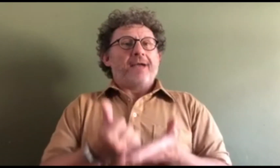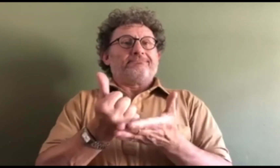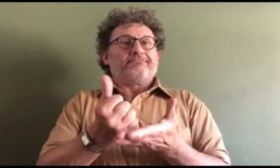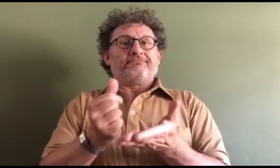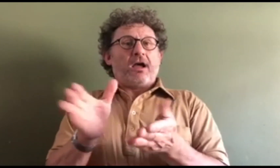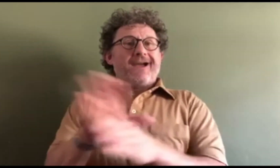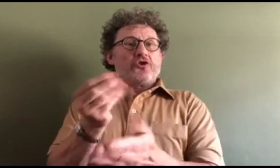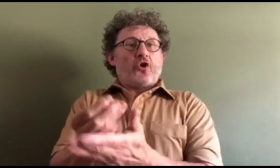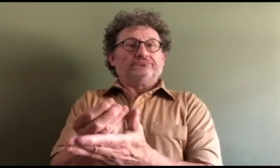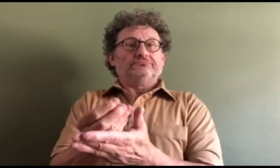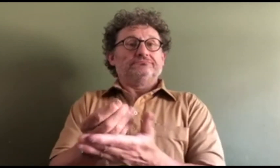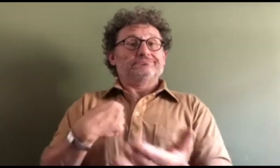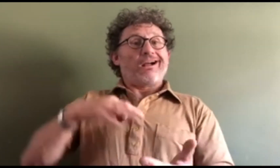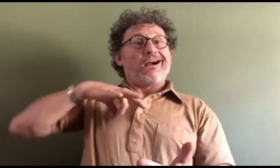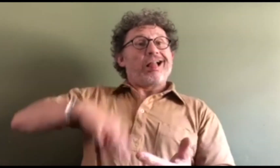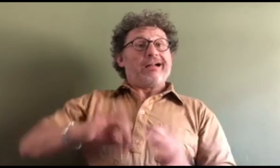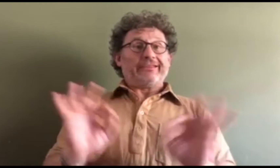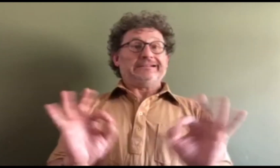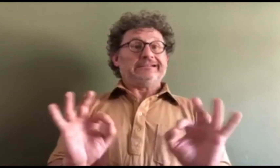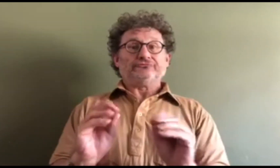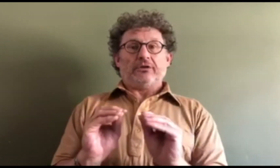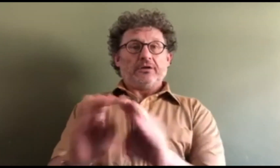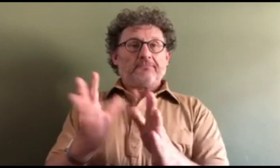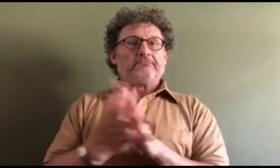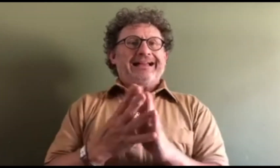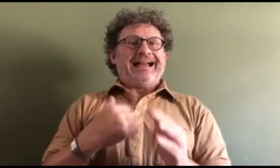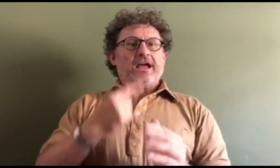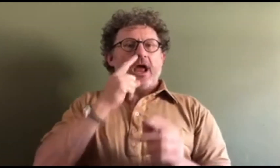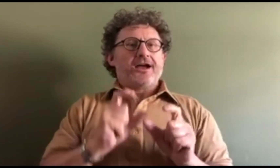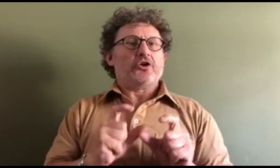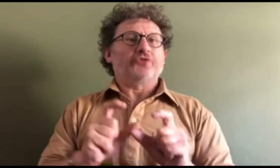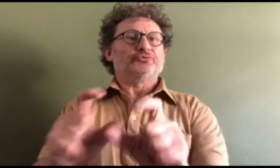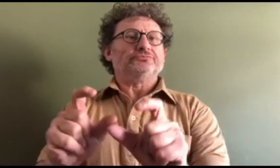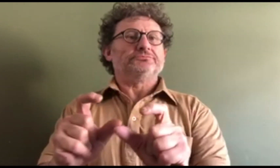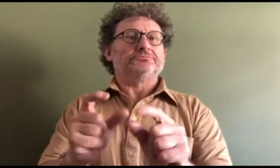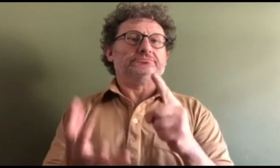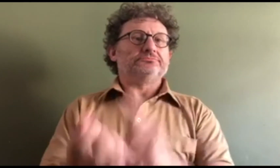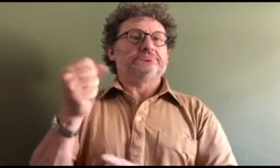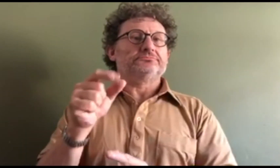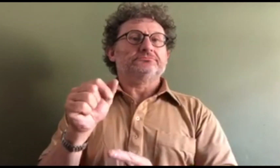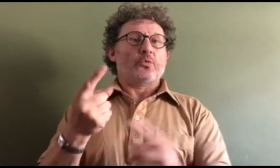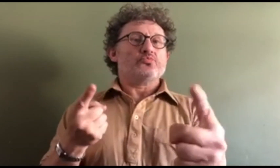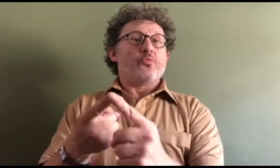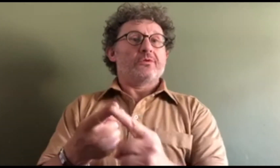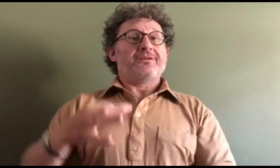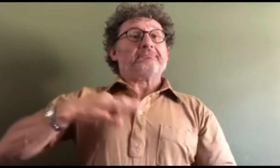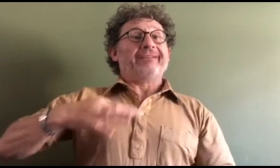help me to cover these costs. You know, I don't seek to gain from this process. I just want to be able to continue in my studies